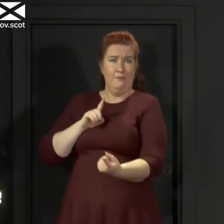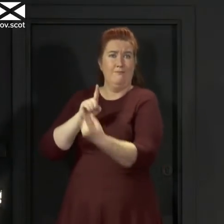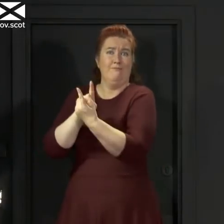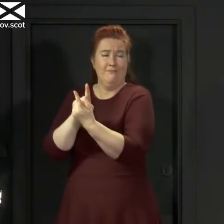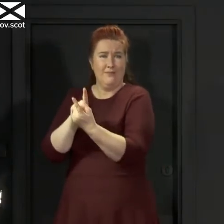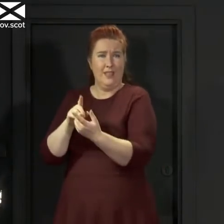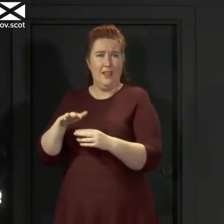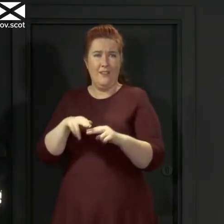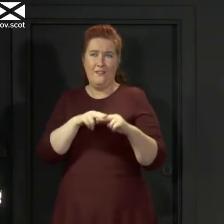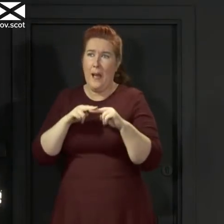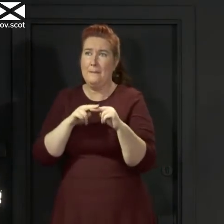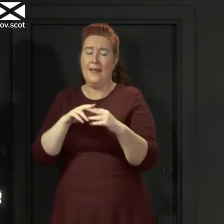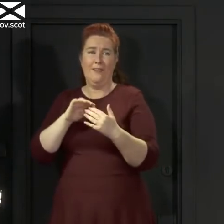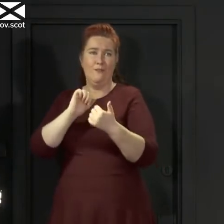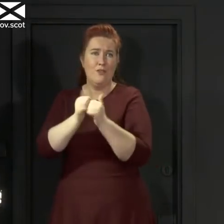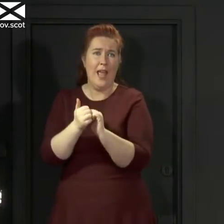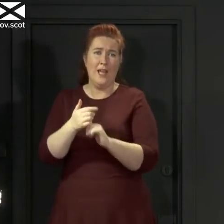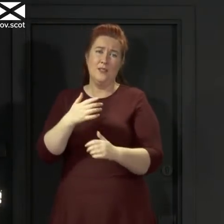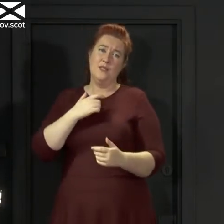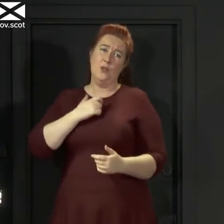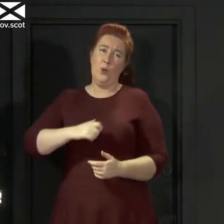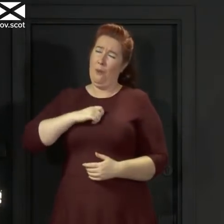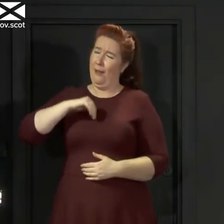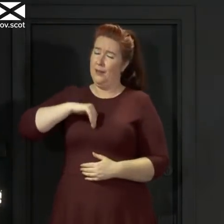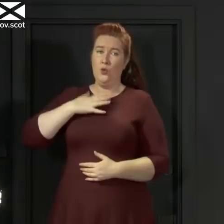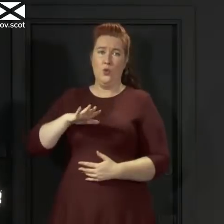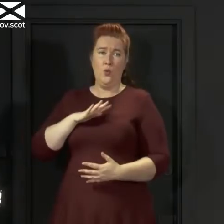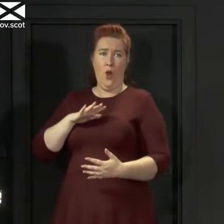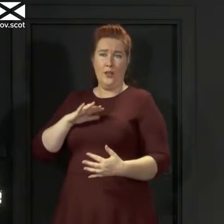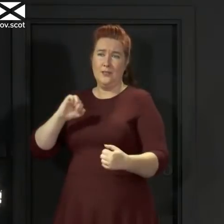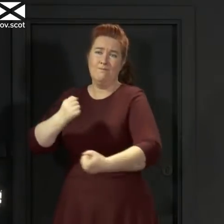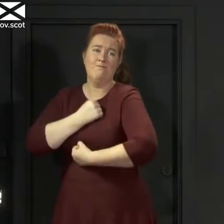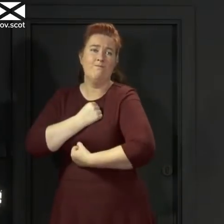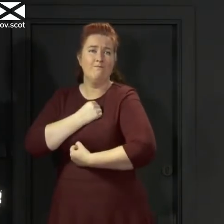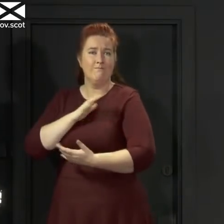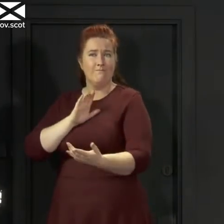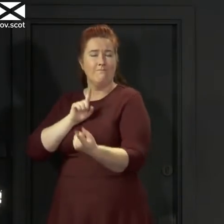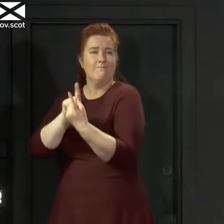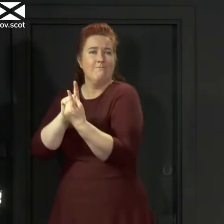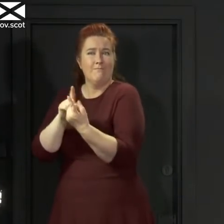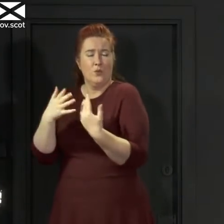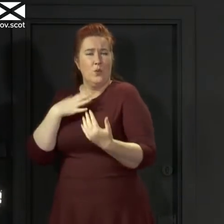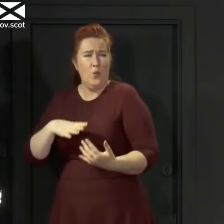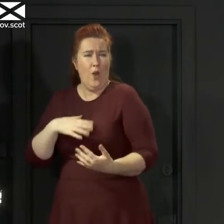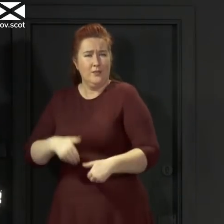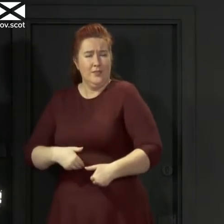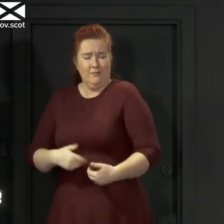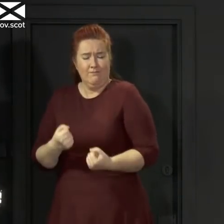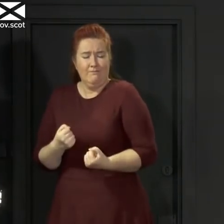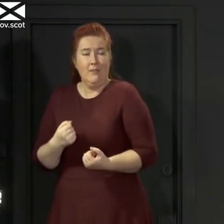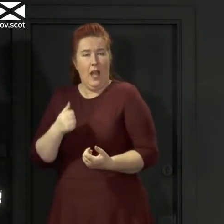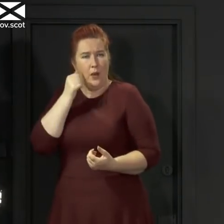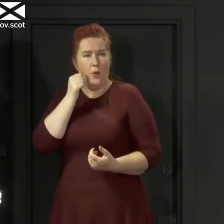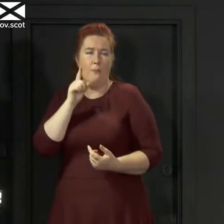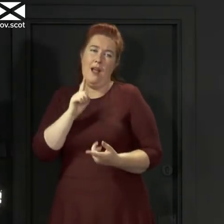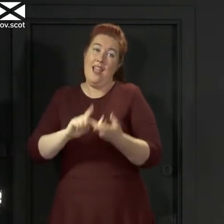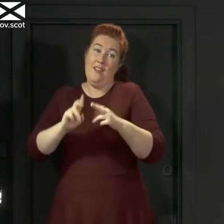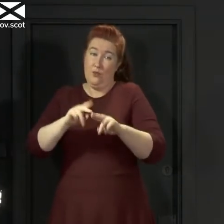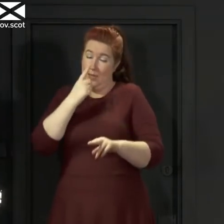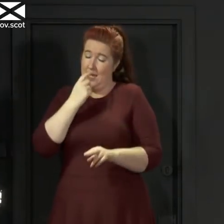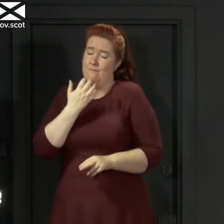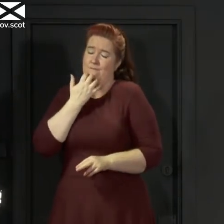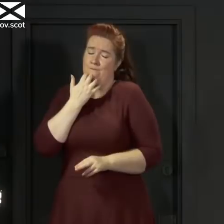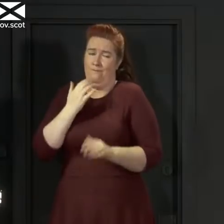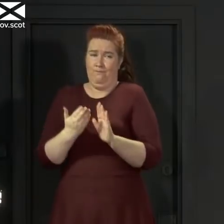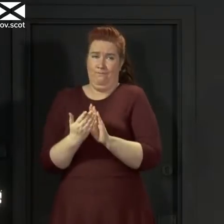friends, the human instinct to hug and to be physically close is a very strong one. But staying that bit further apart